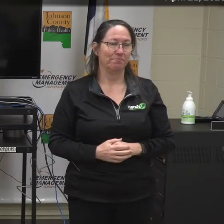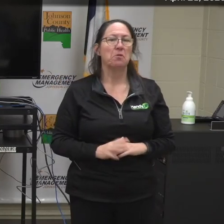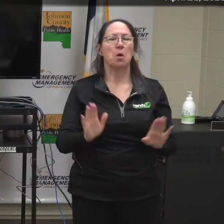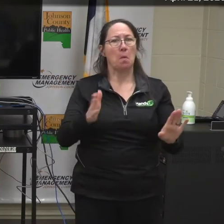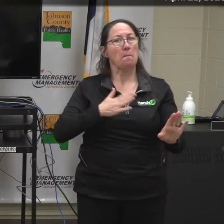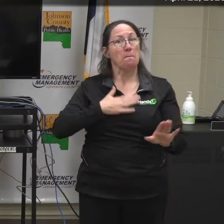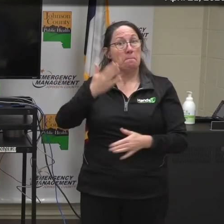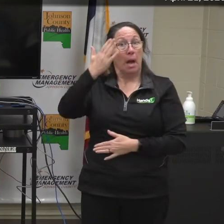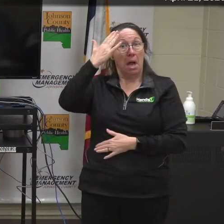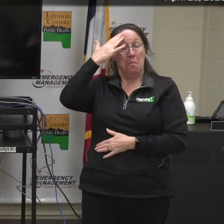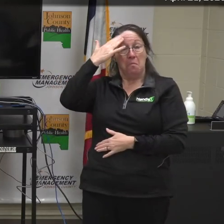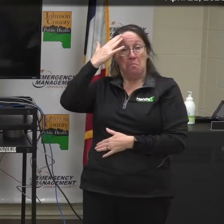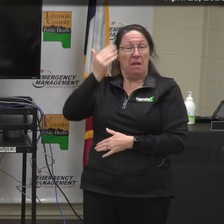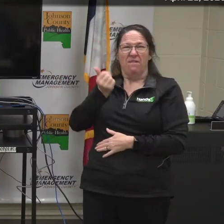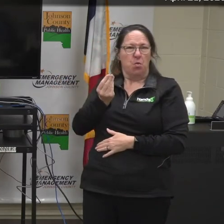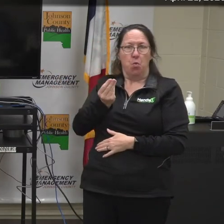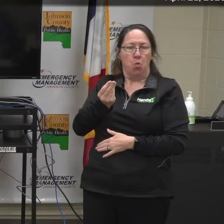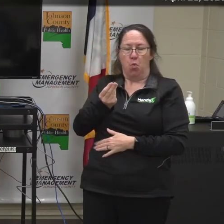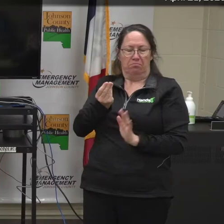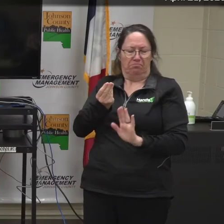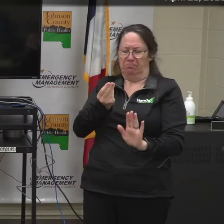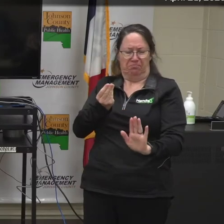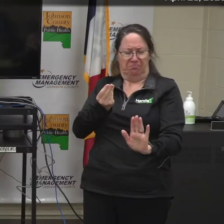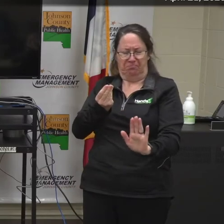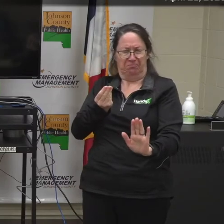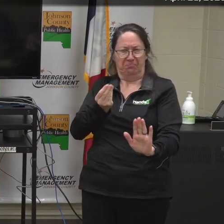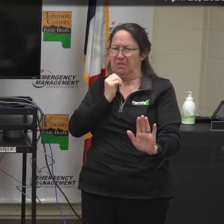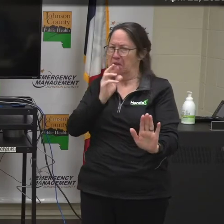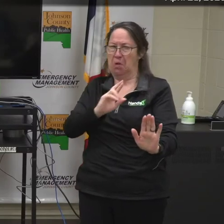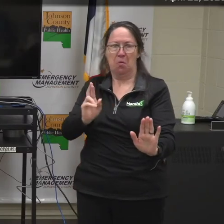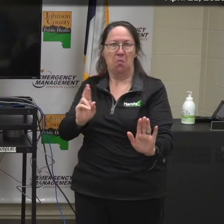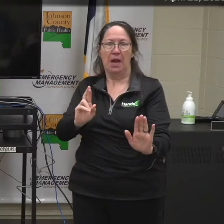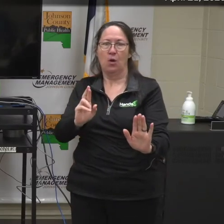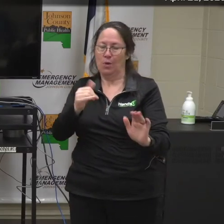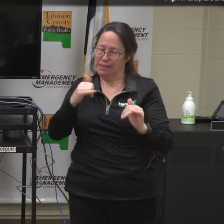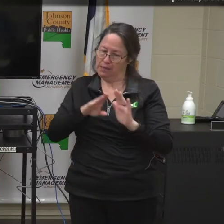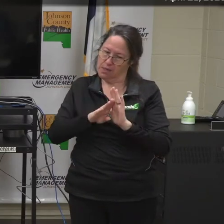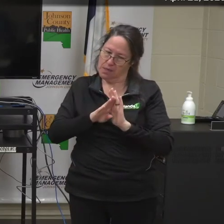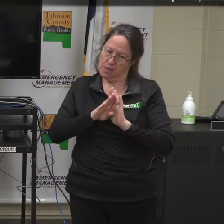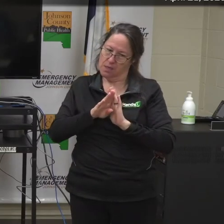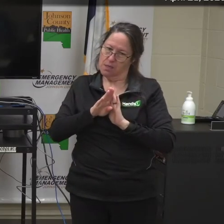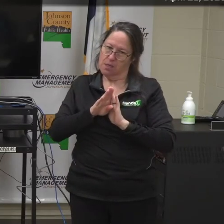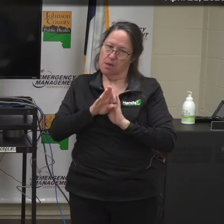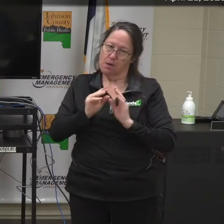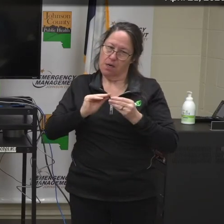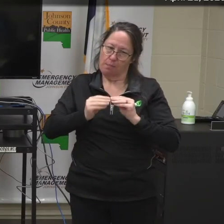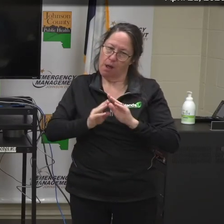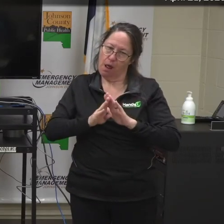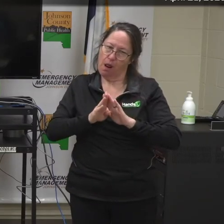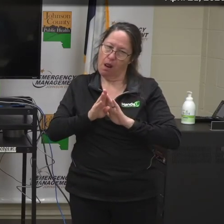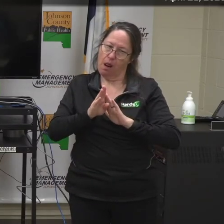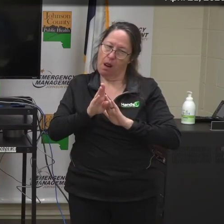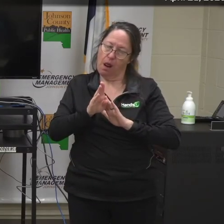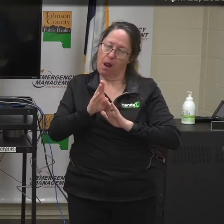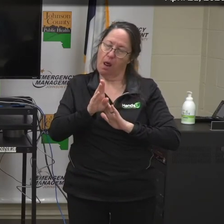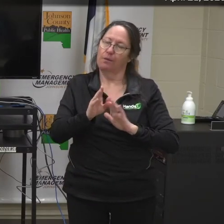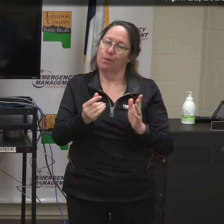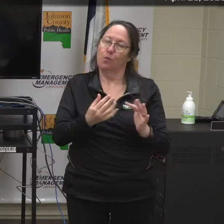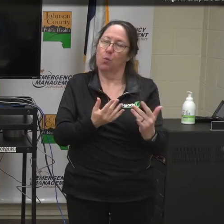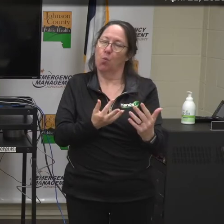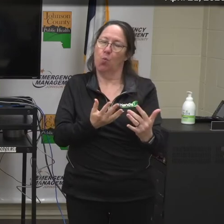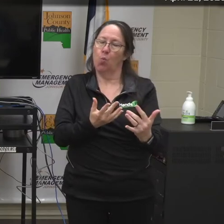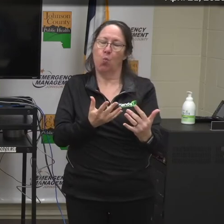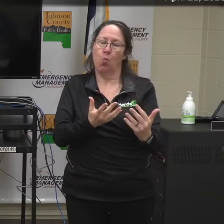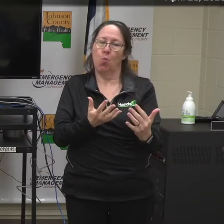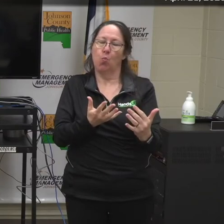To my knowledge, very few. Right now, we're still in the escalation phase of all of this. So, like I said, it's pretty